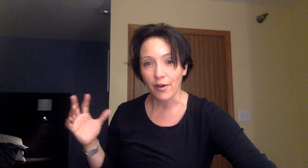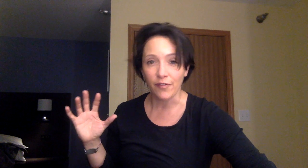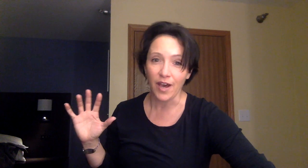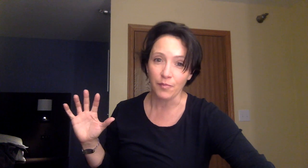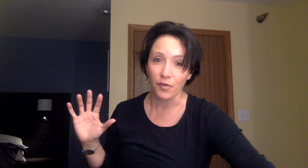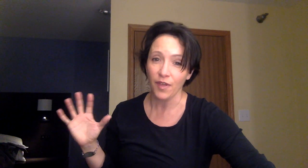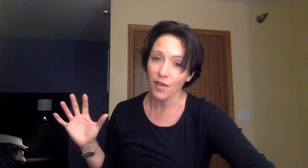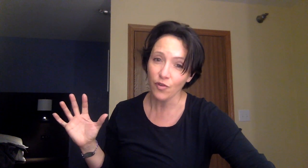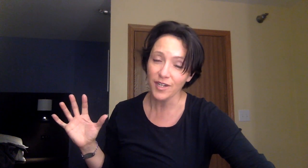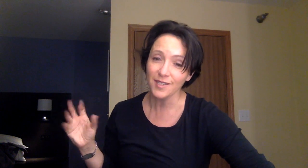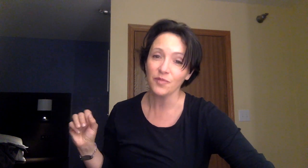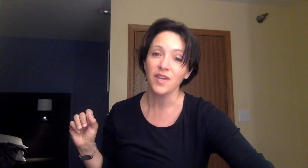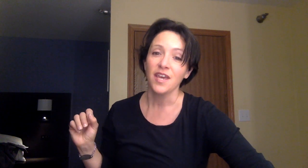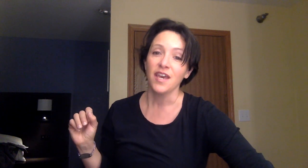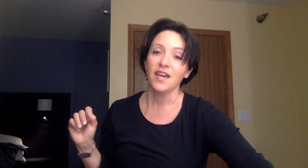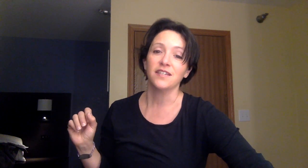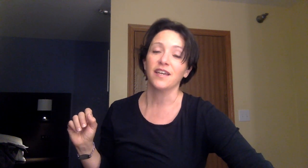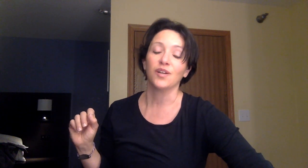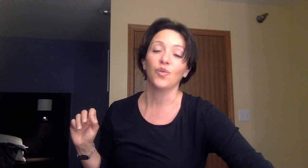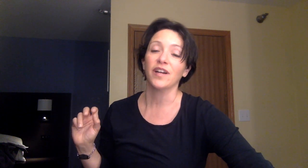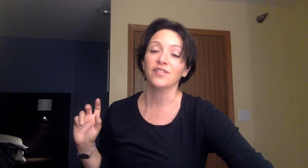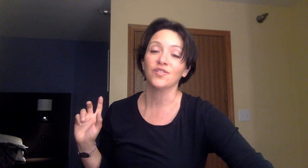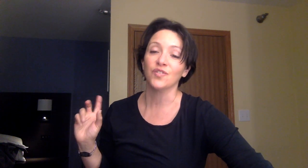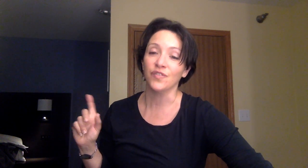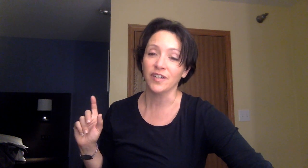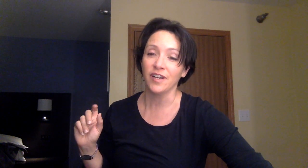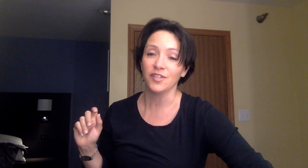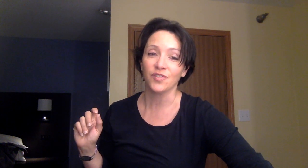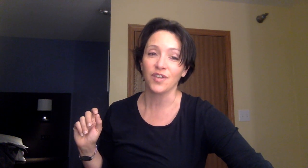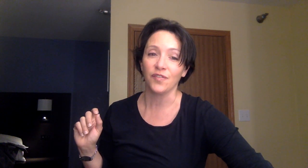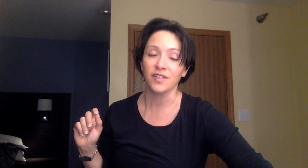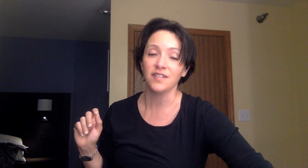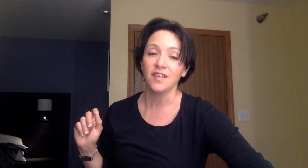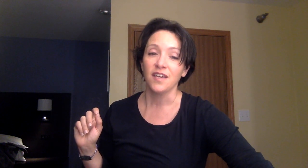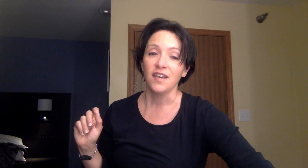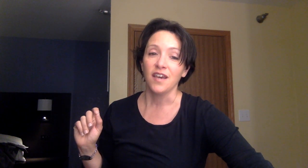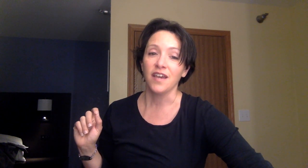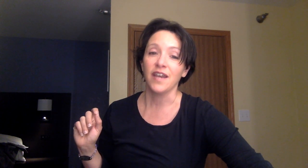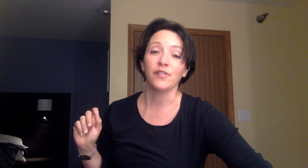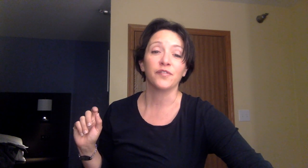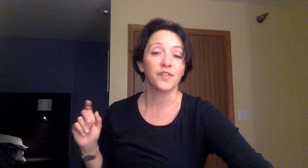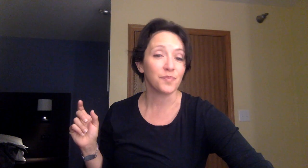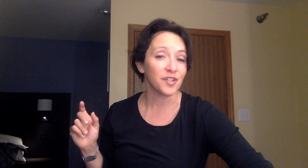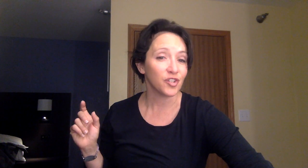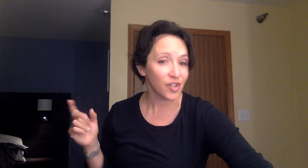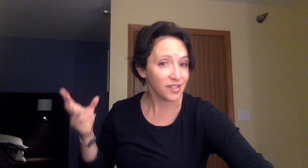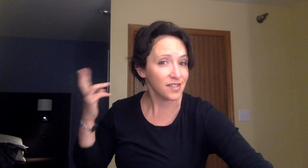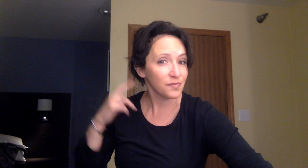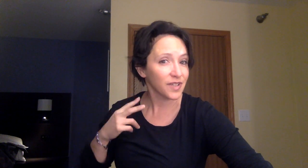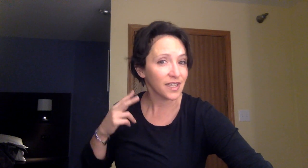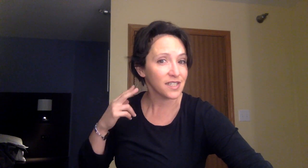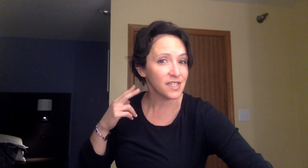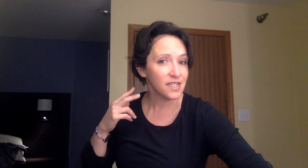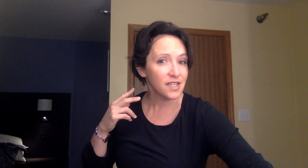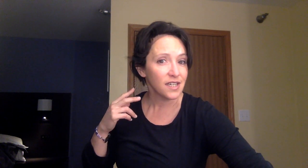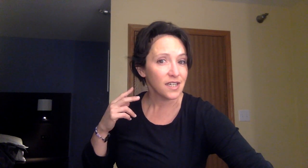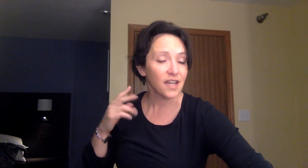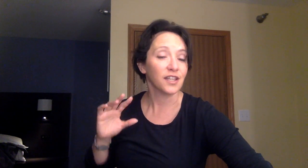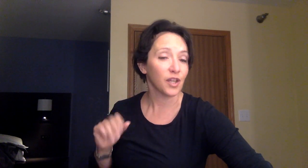now have hypothyroidism and I acquired severe hydrocephalus and now have a VP shunt implanted at the